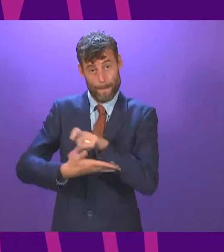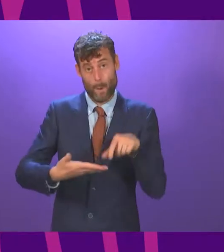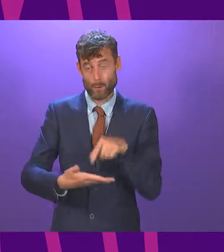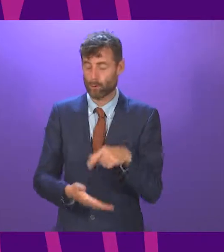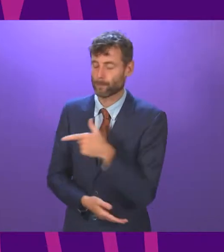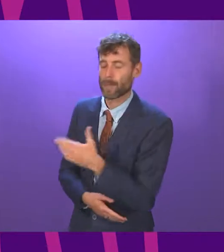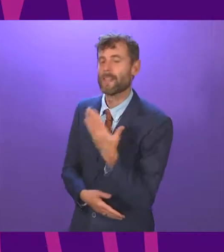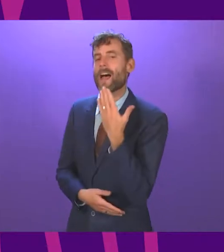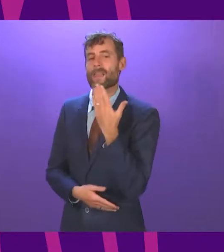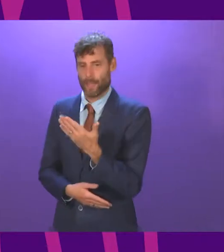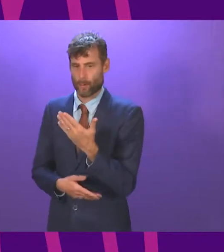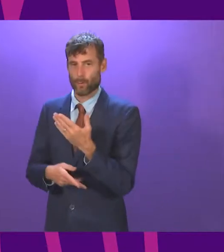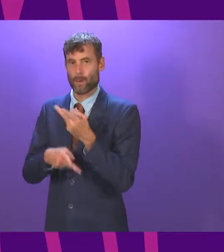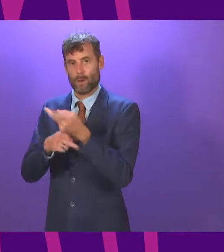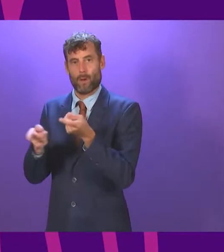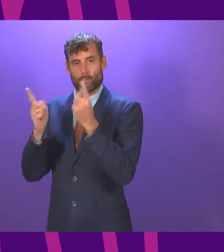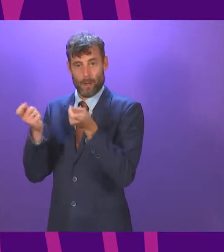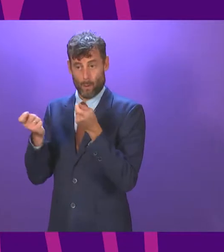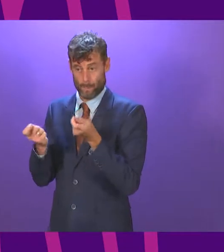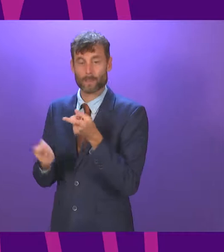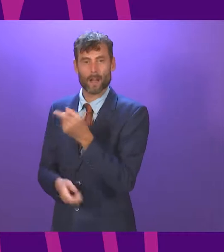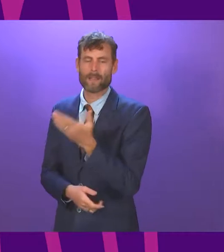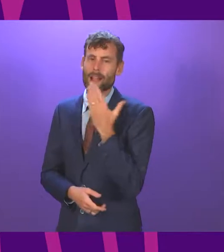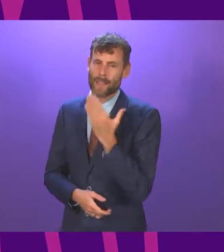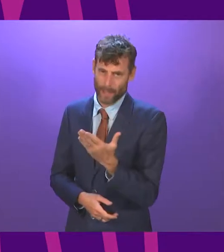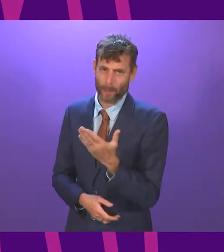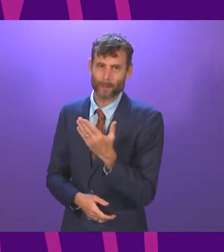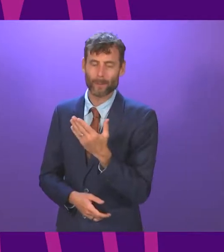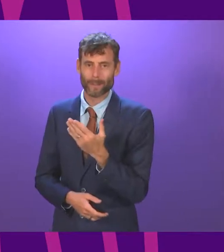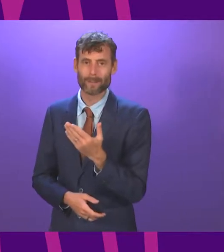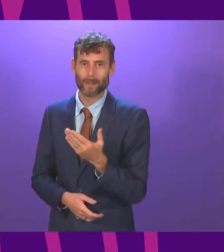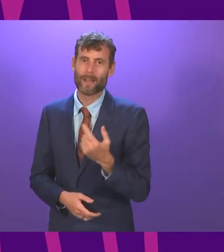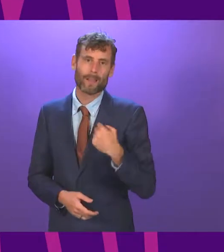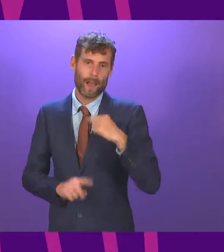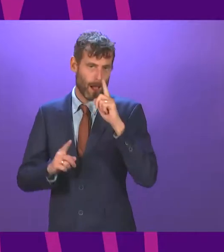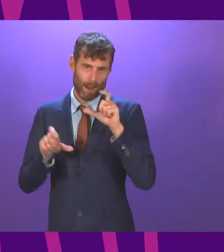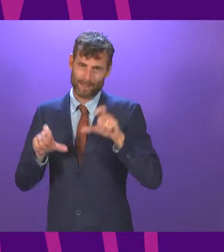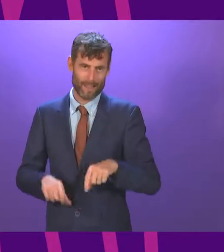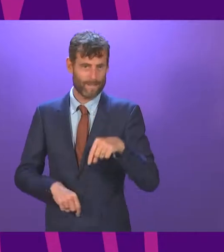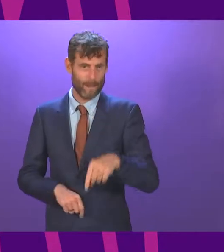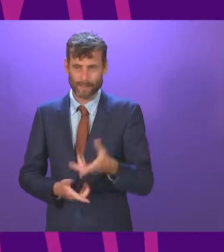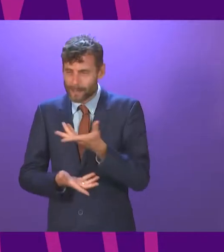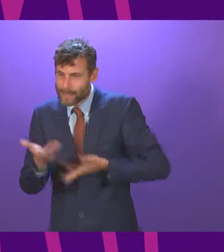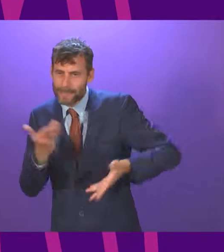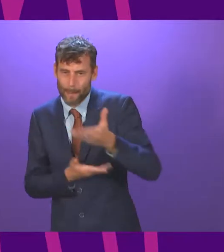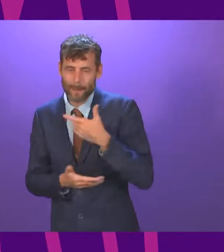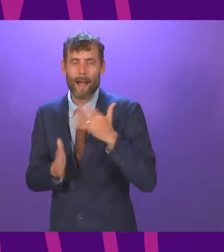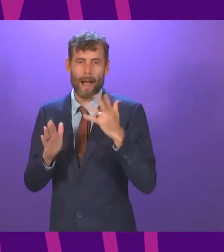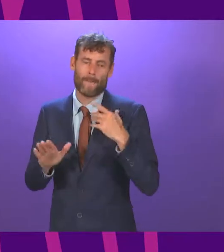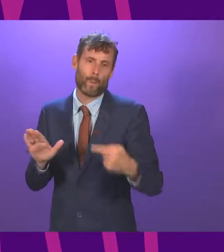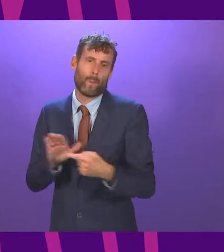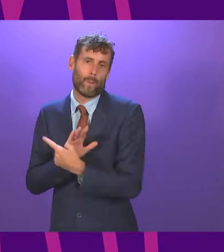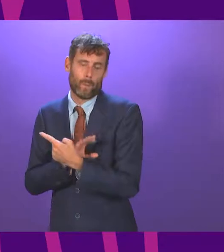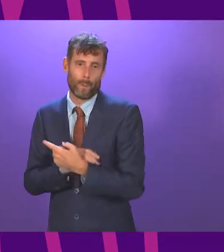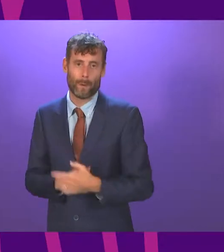Deputy Presiding Officer and can I thank you and the Presiding Officer for your understanding that I am unable to name for the whole debate today. I have to